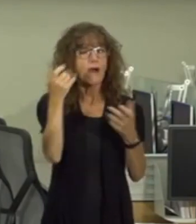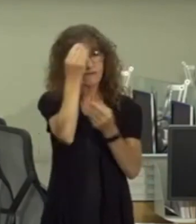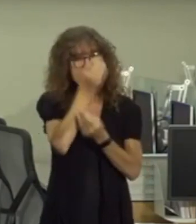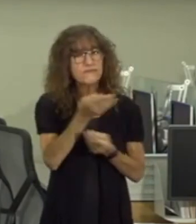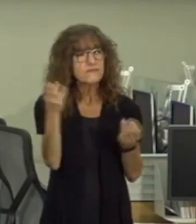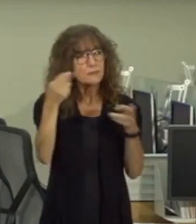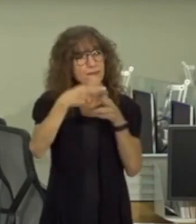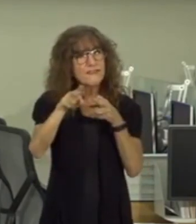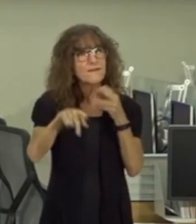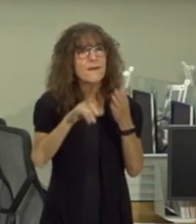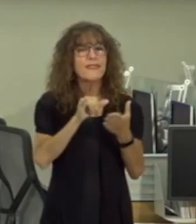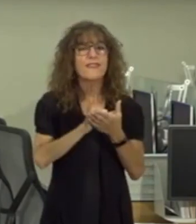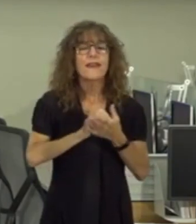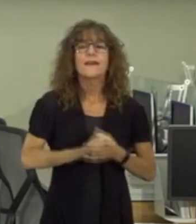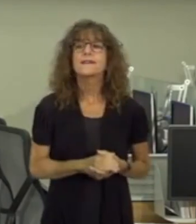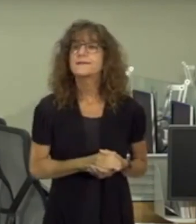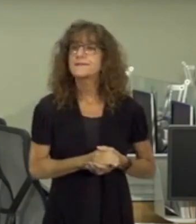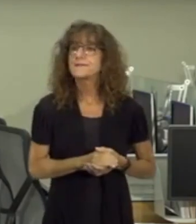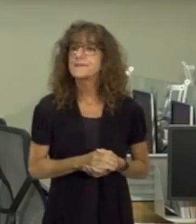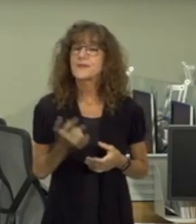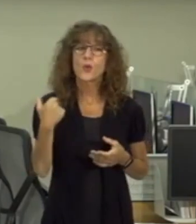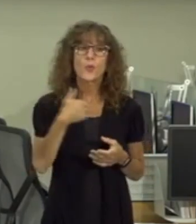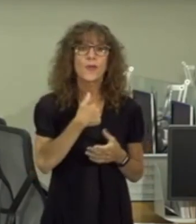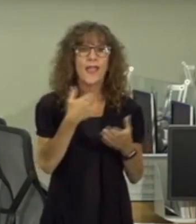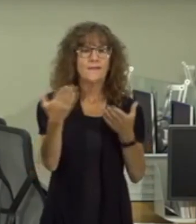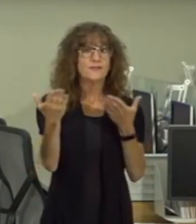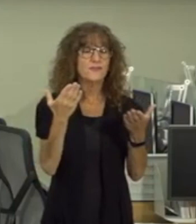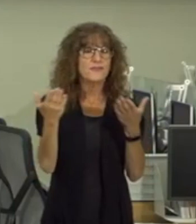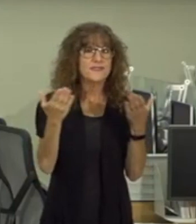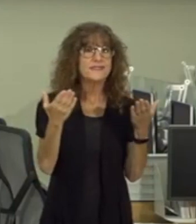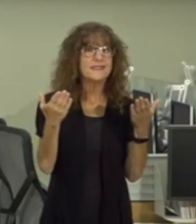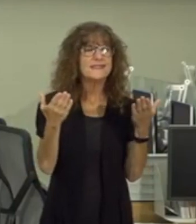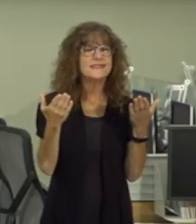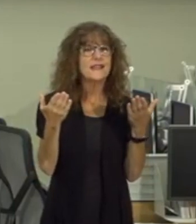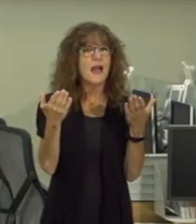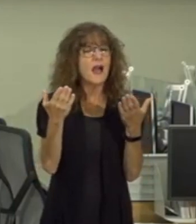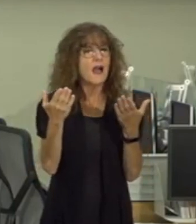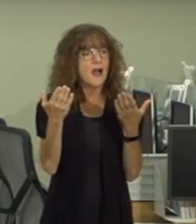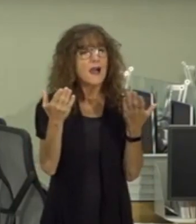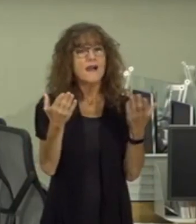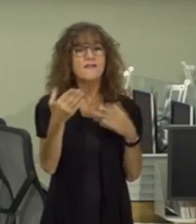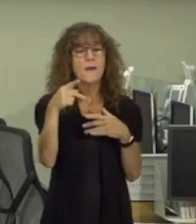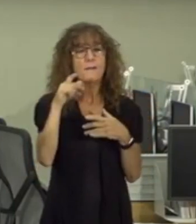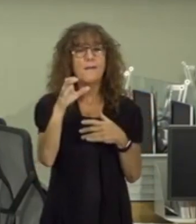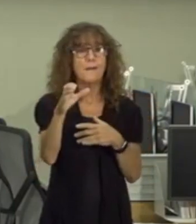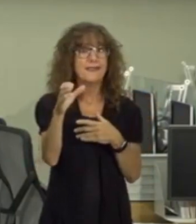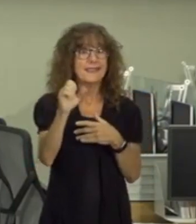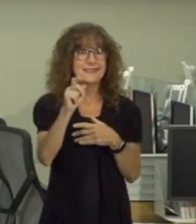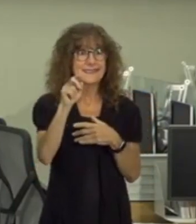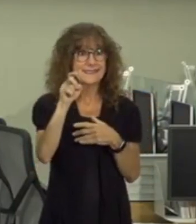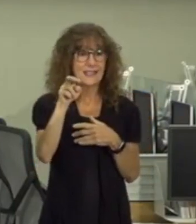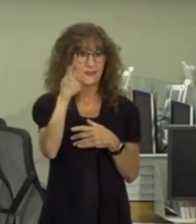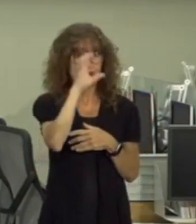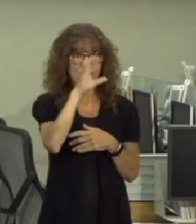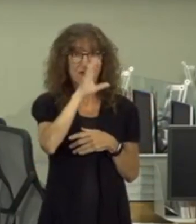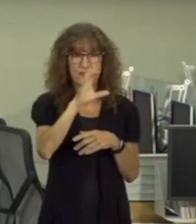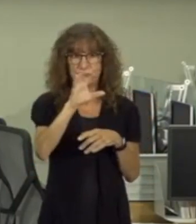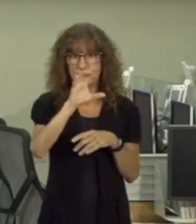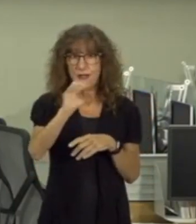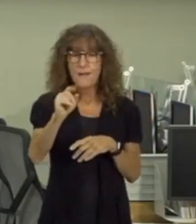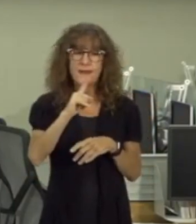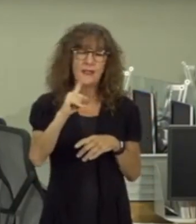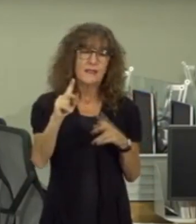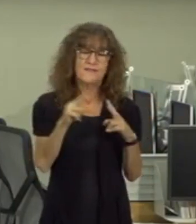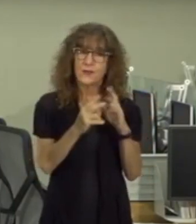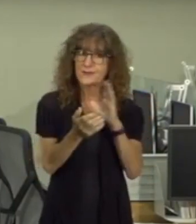information about that we have retained the services of a preeminent public sector executive search firm that is